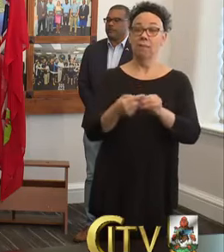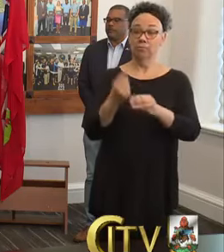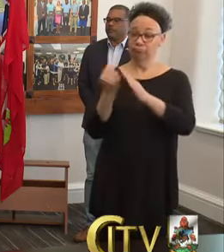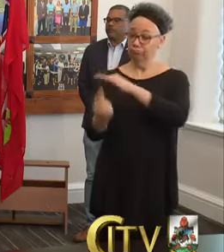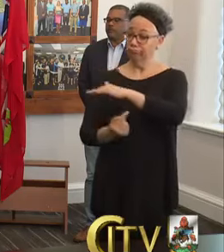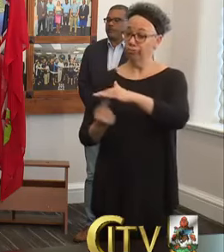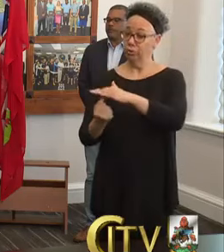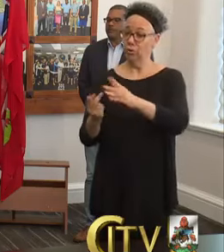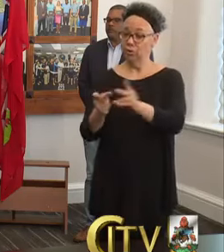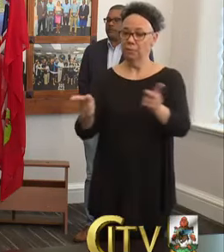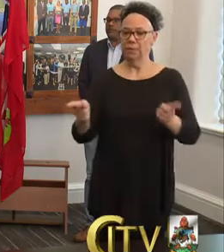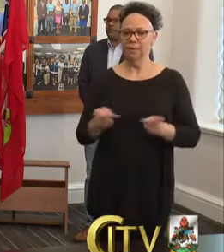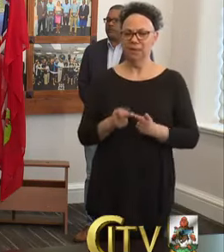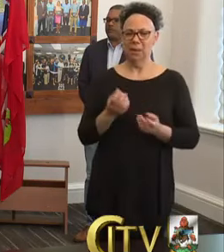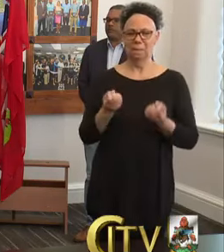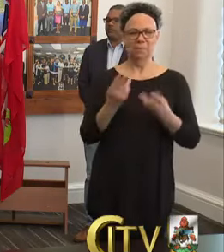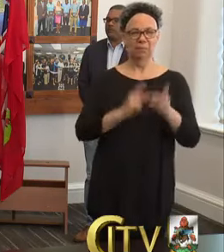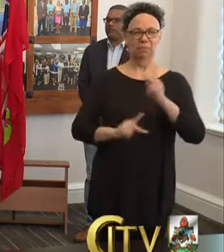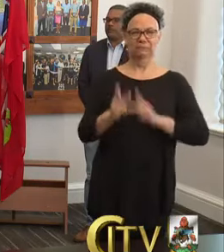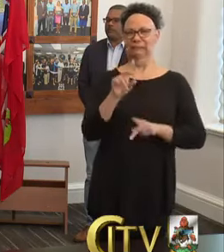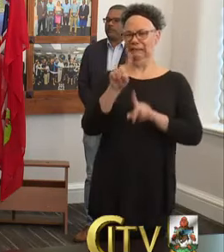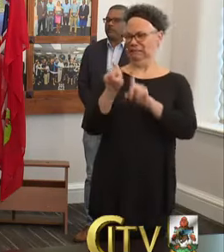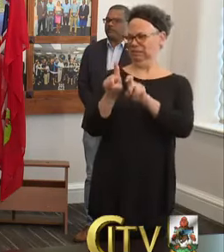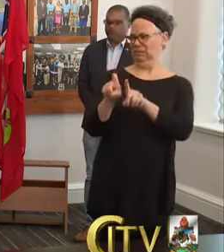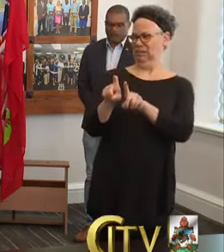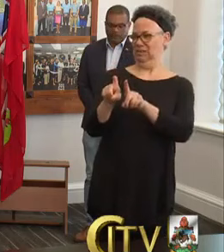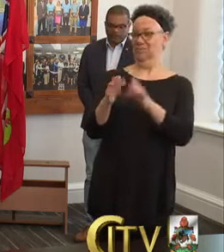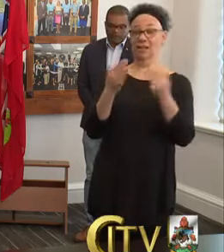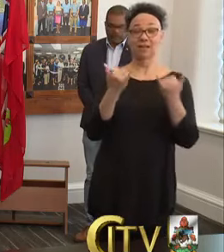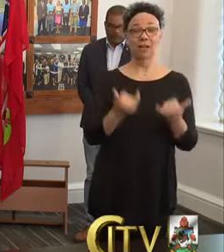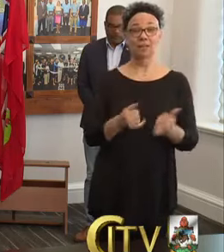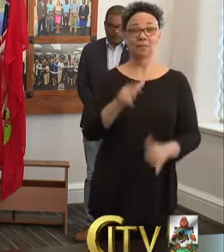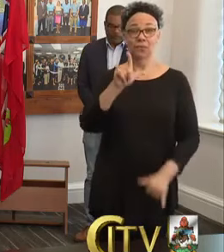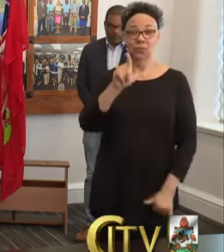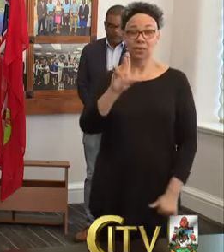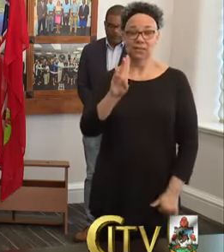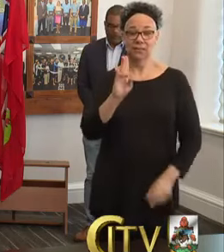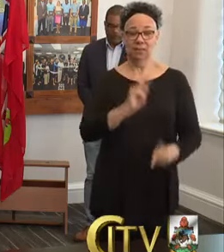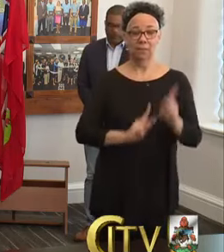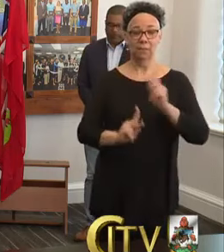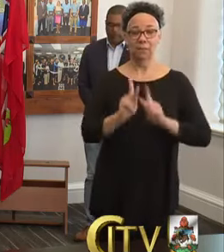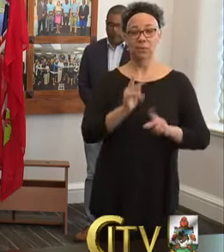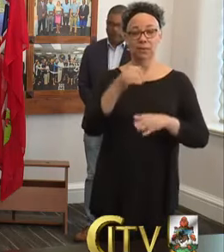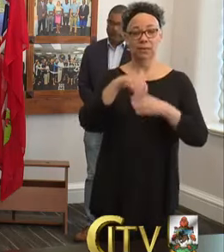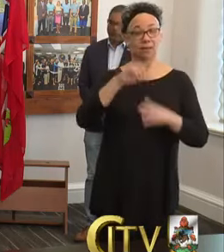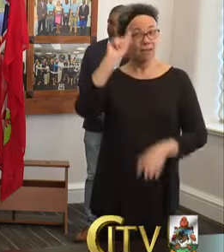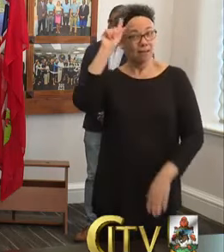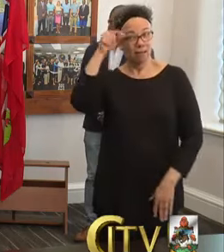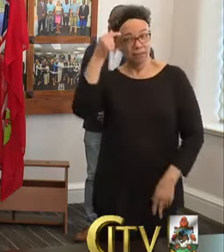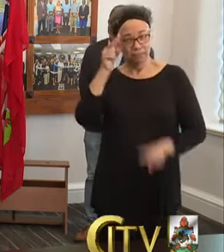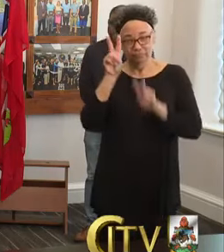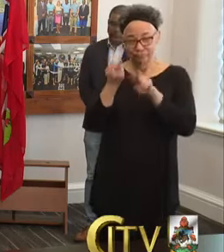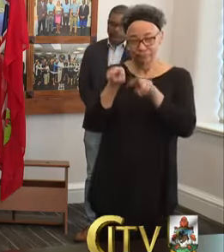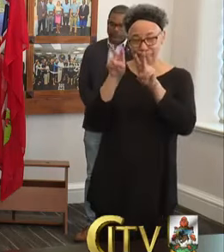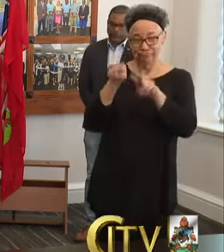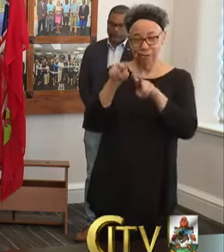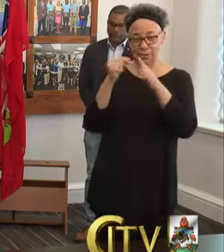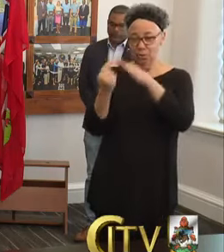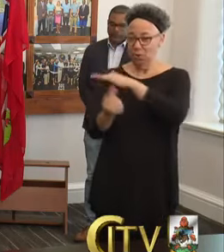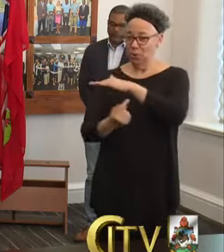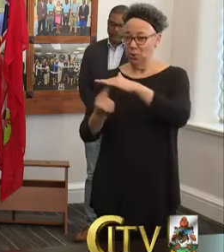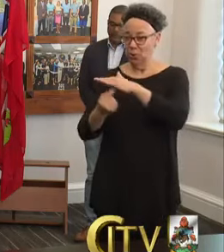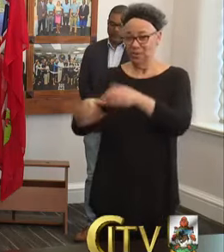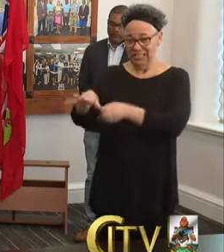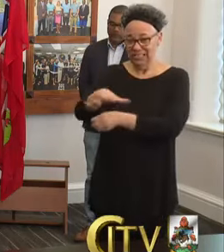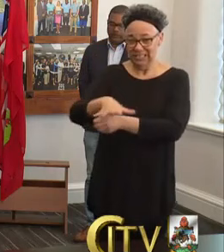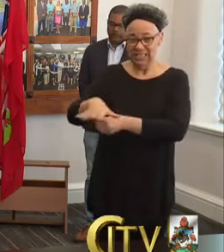a lot of persons have asked about those. There are currently 27 persons that are housed in a government monitored quarantine facility.